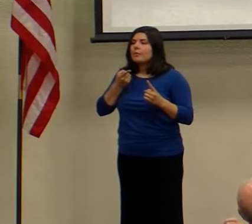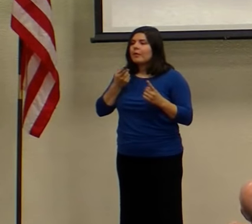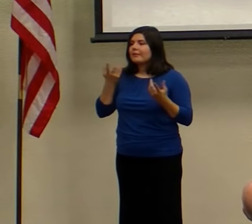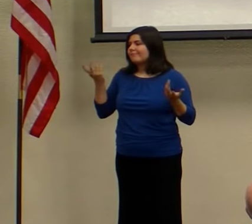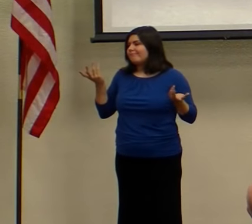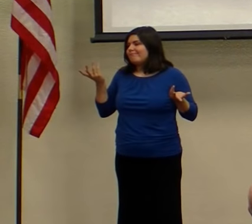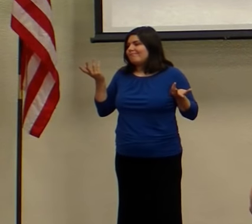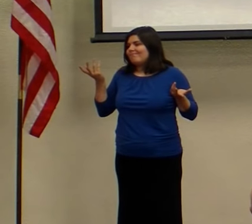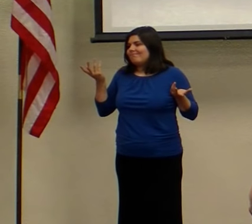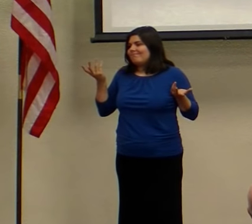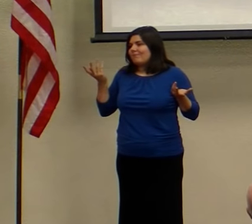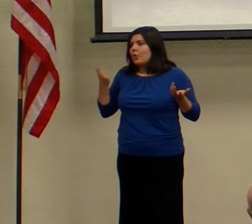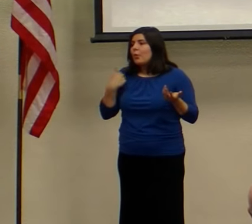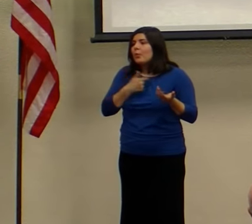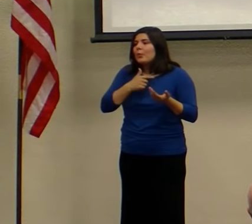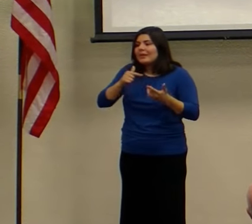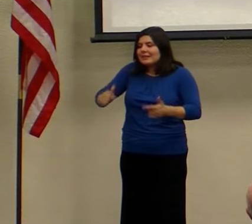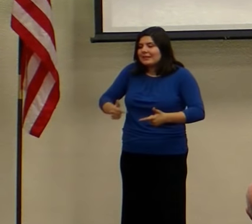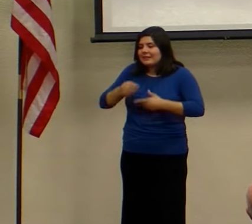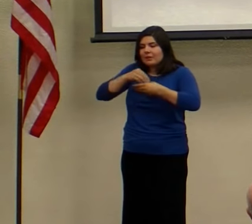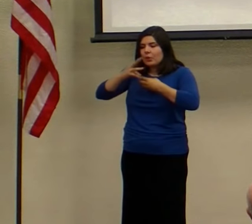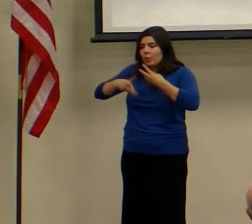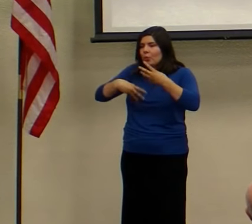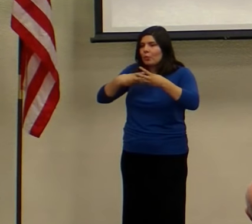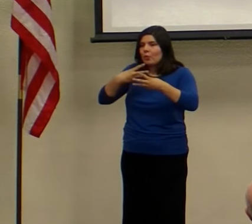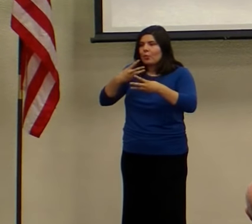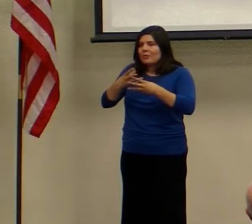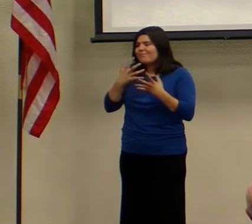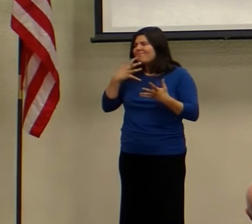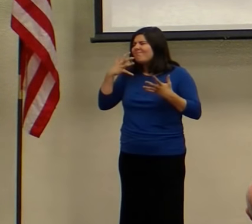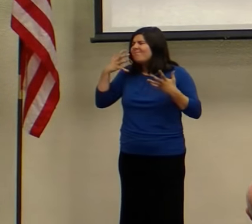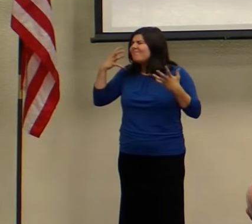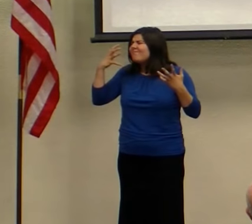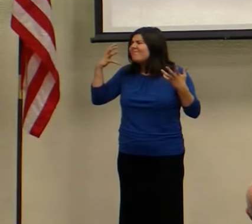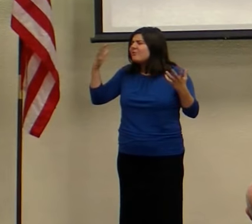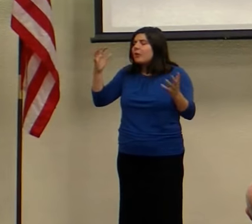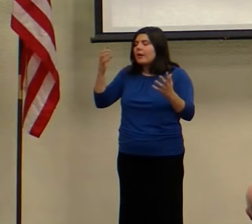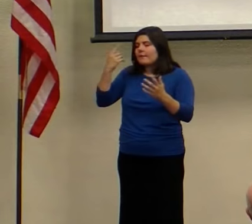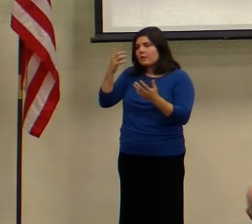The point is, we live in a world that's crying out for love.